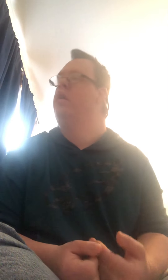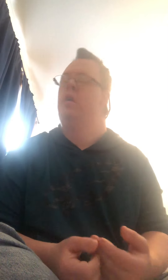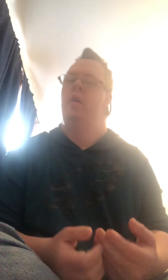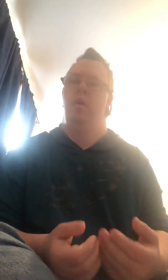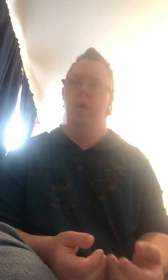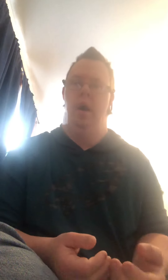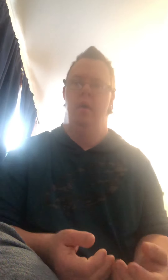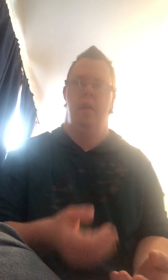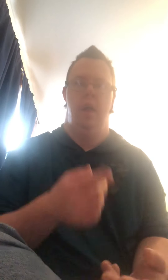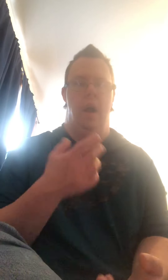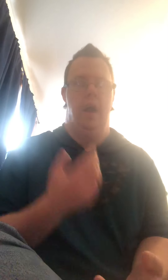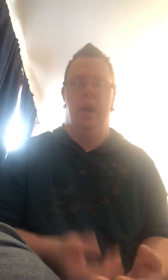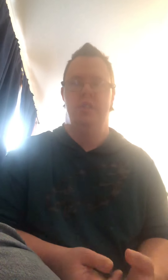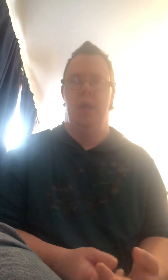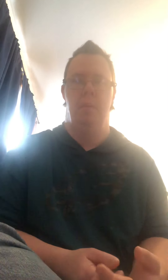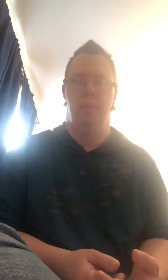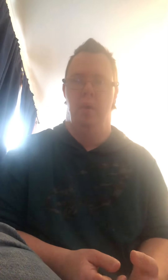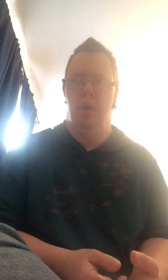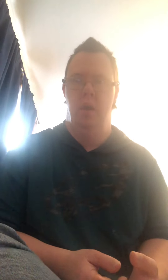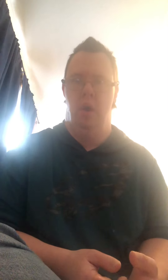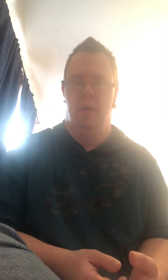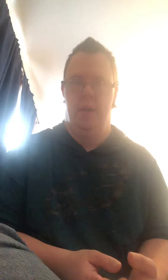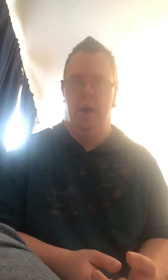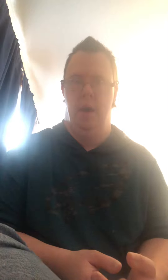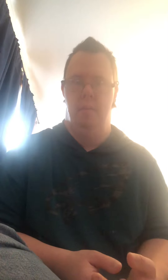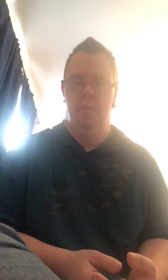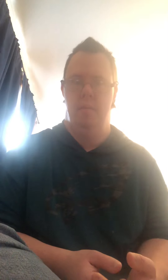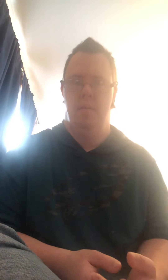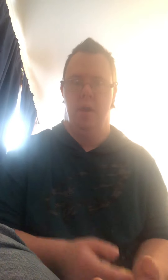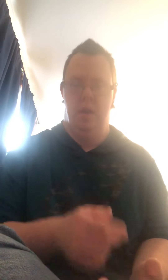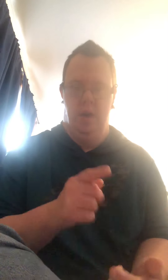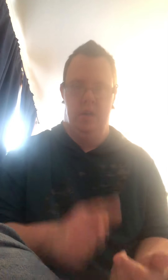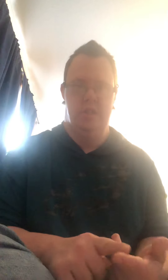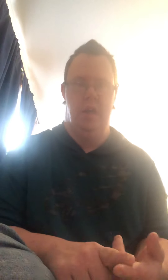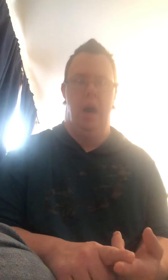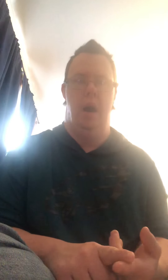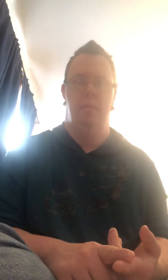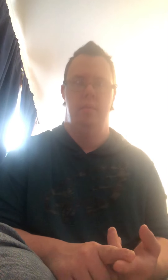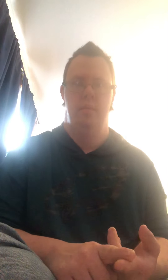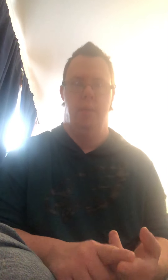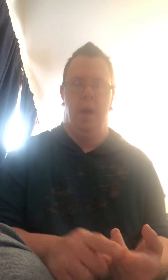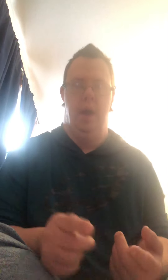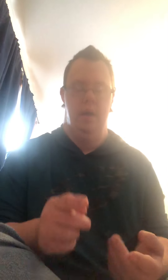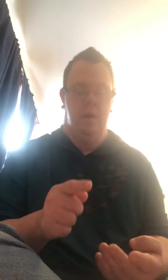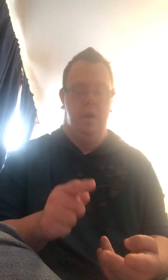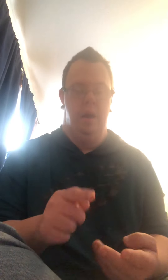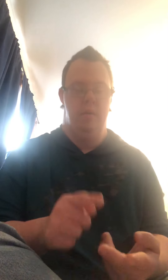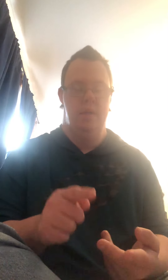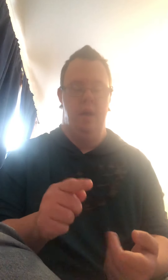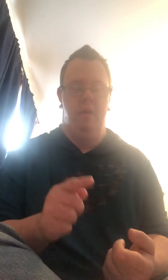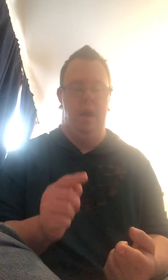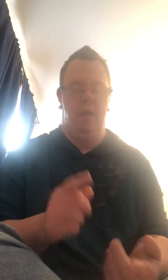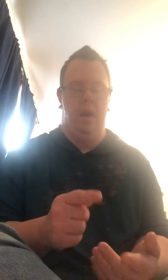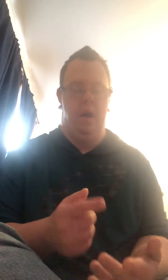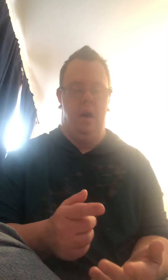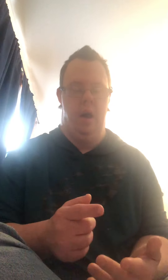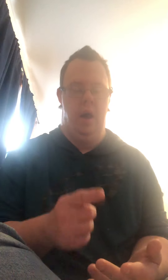well I got summer bullied all the time like non-stop like it was if I